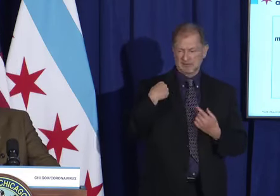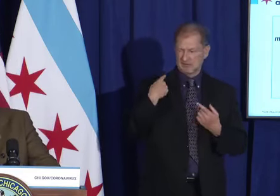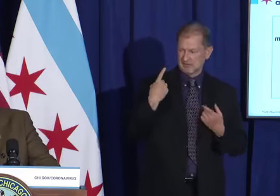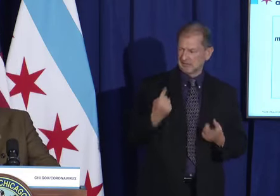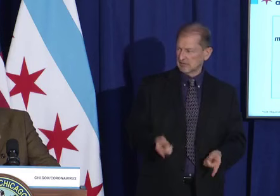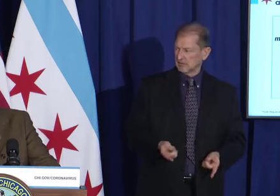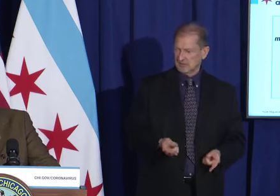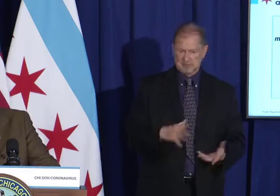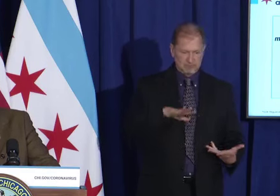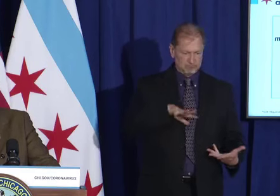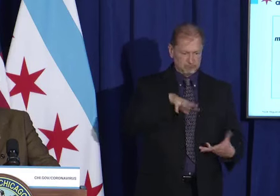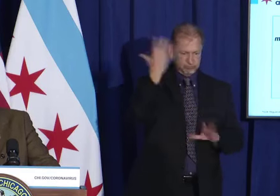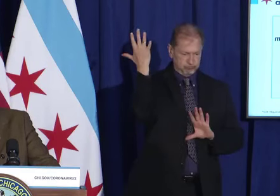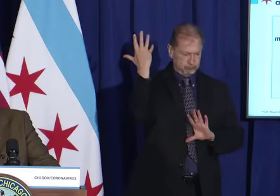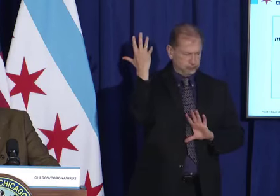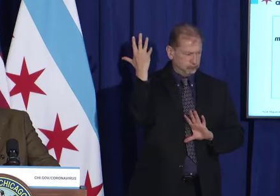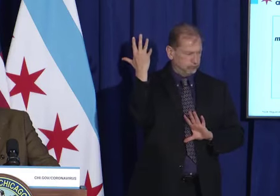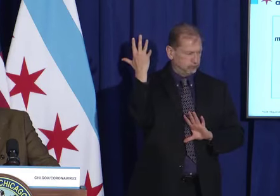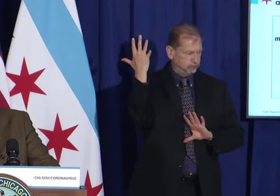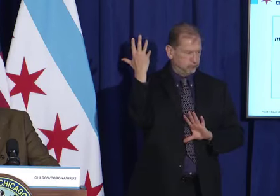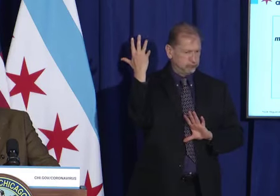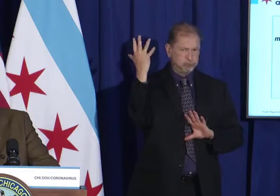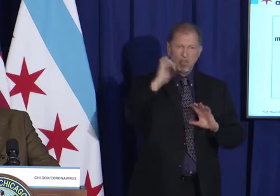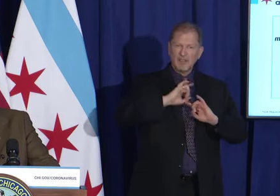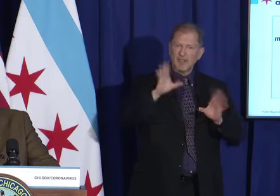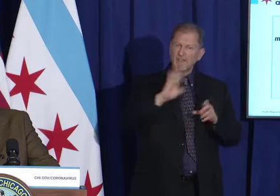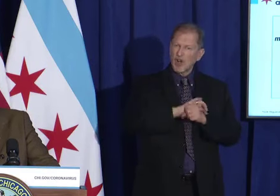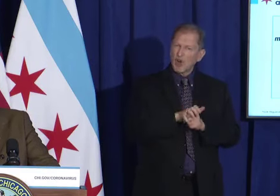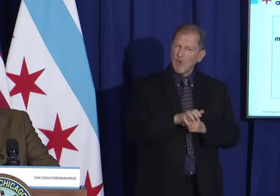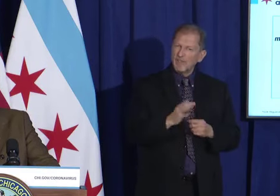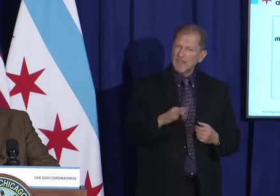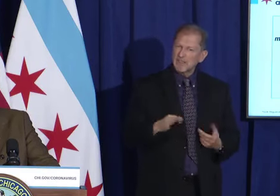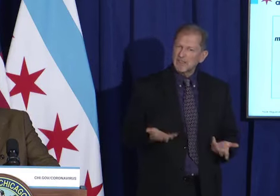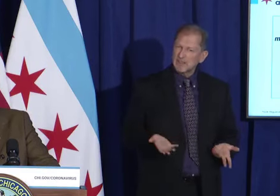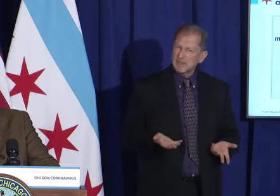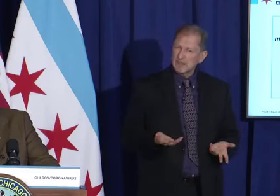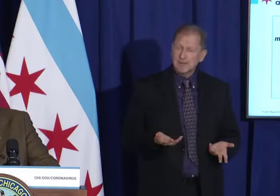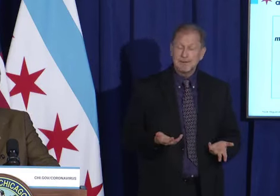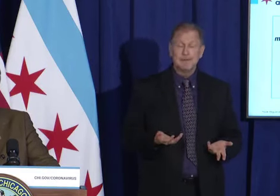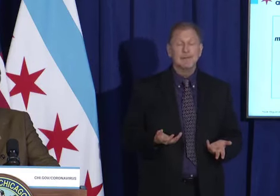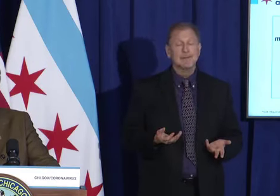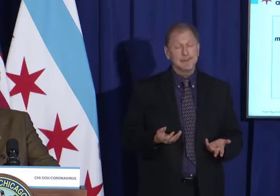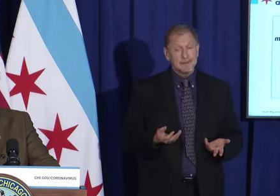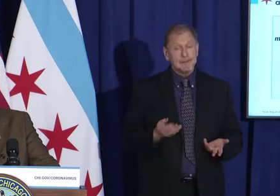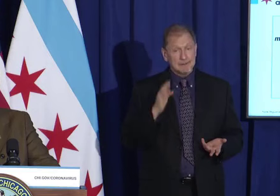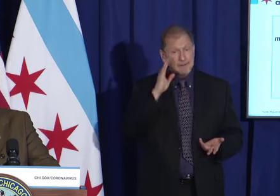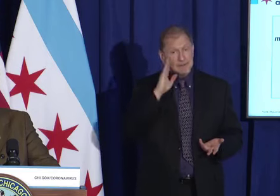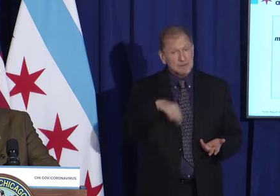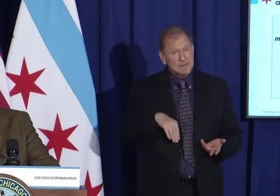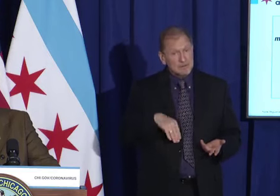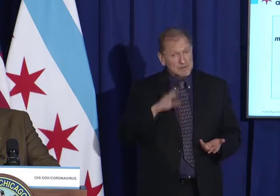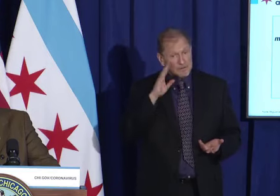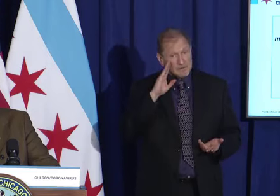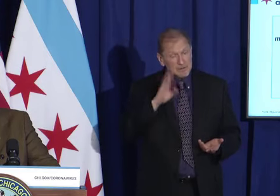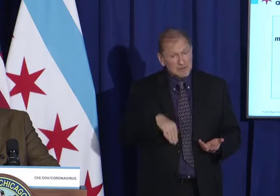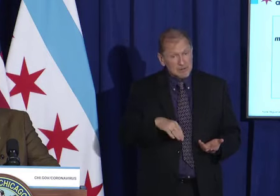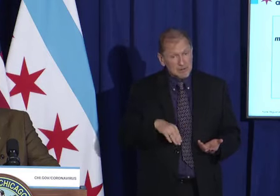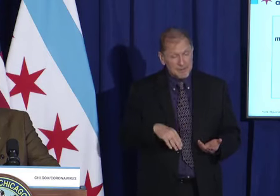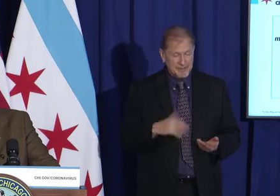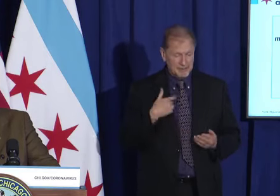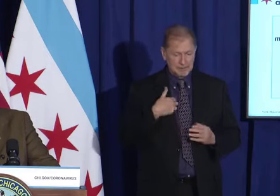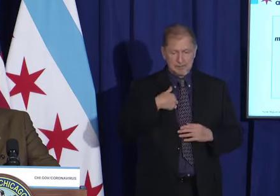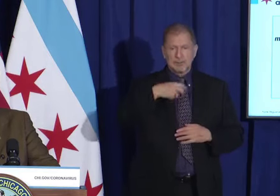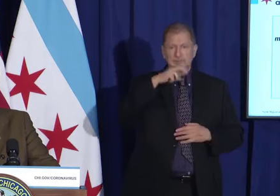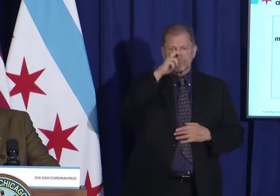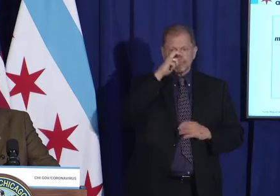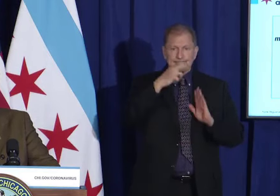this terrible virus. And even as we put these restrictions in place, I know that